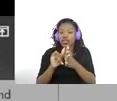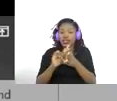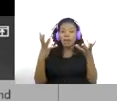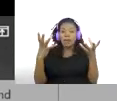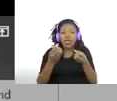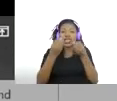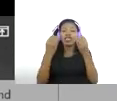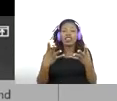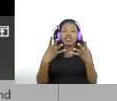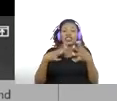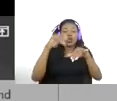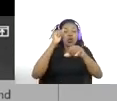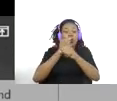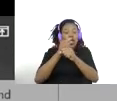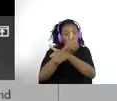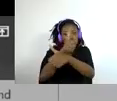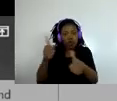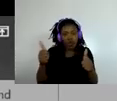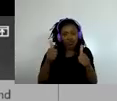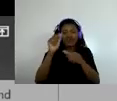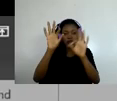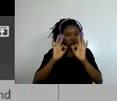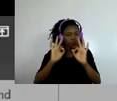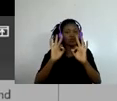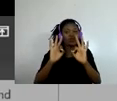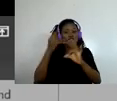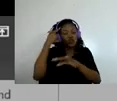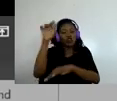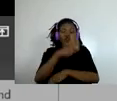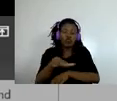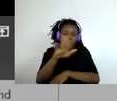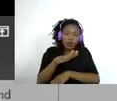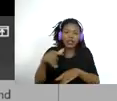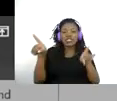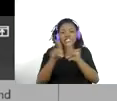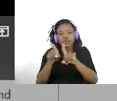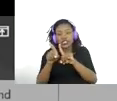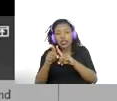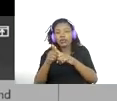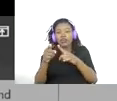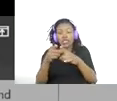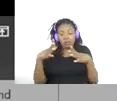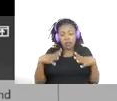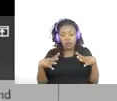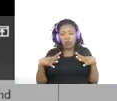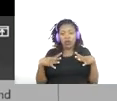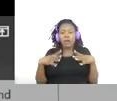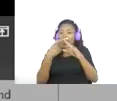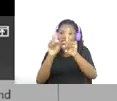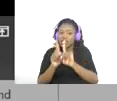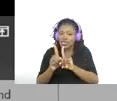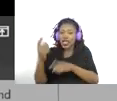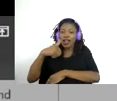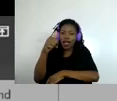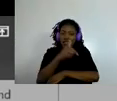doing quite a good job. Meanwhile, which is good for the environment, which is good for the product, which is good for the people. However, we as fair